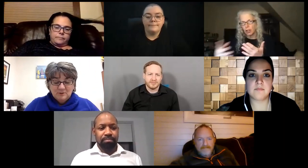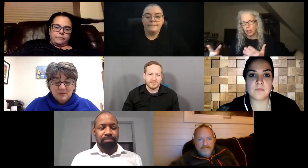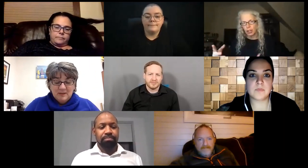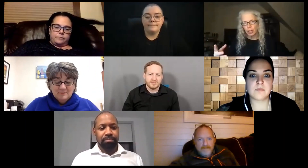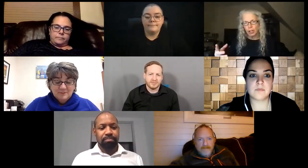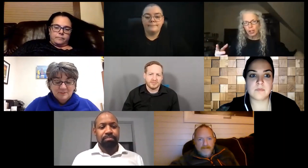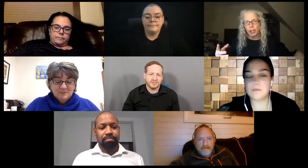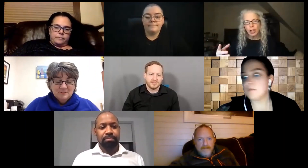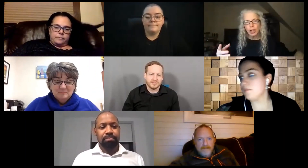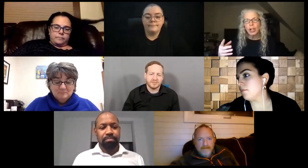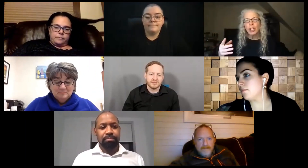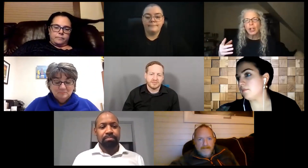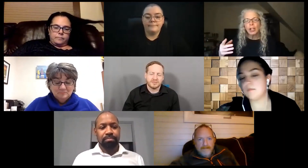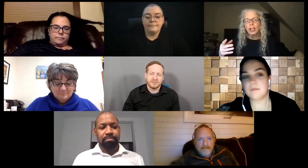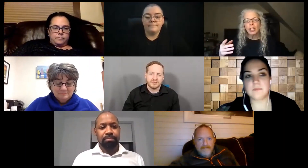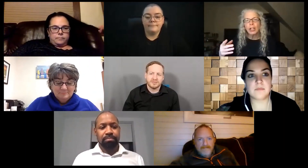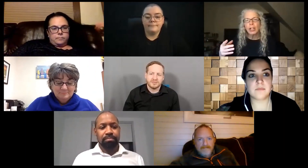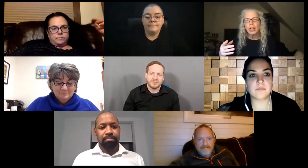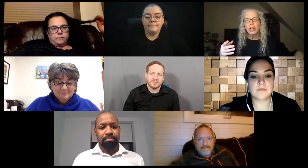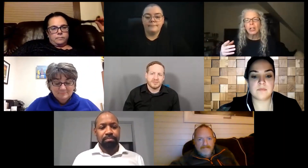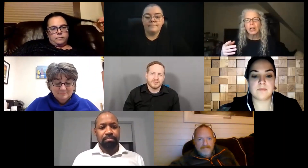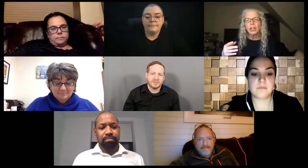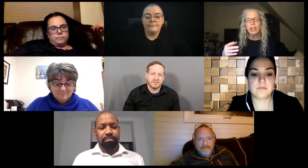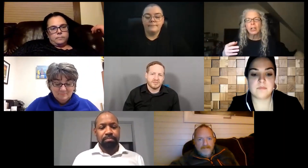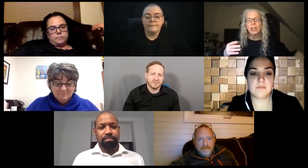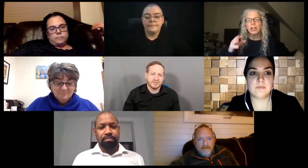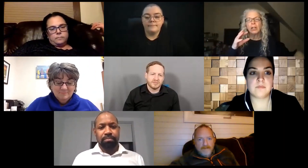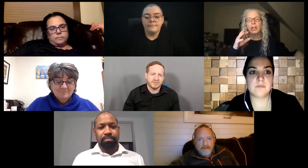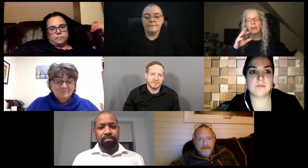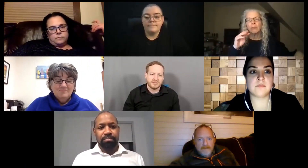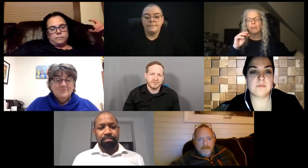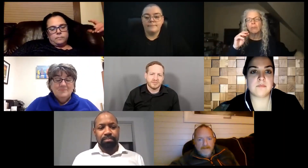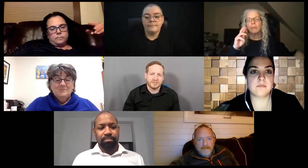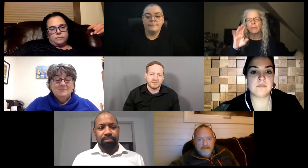can check your calendars. see.